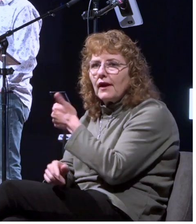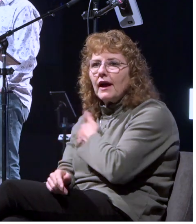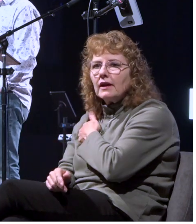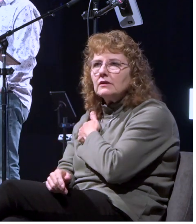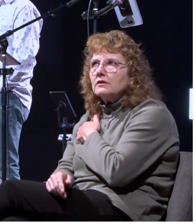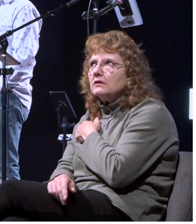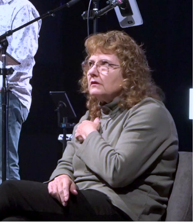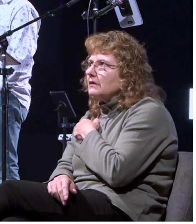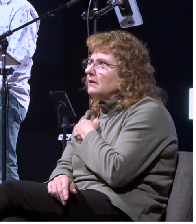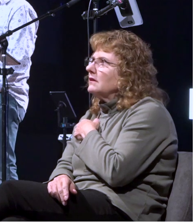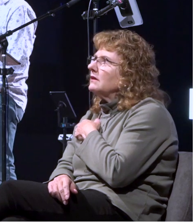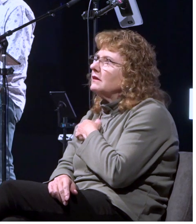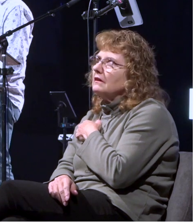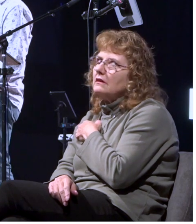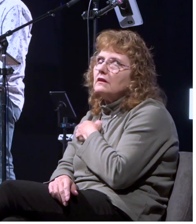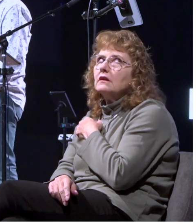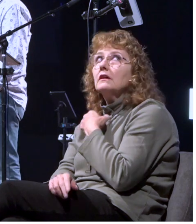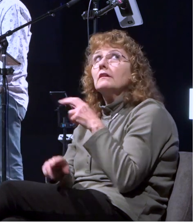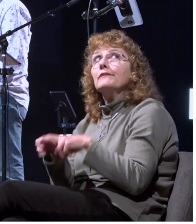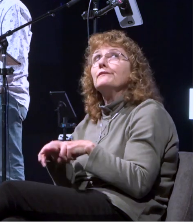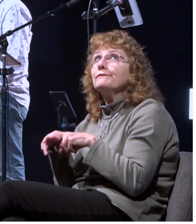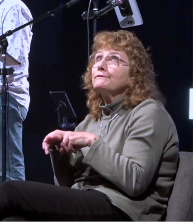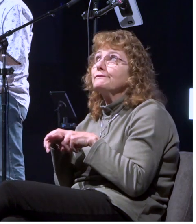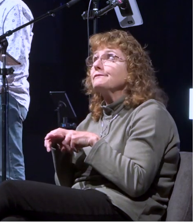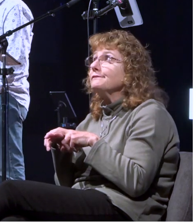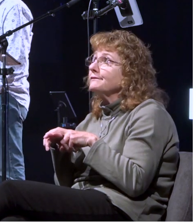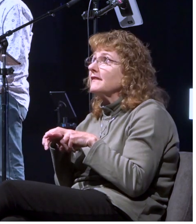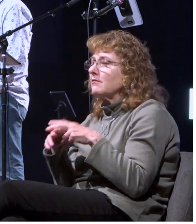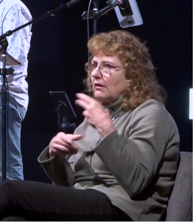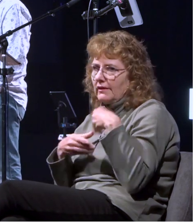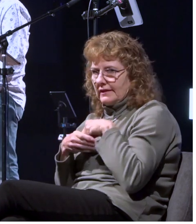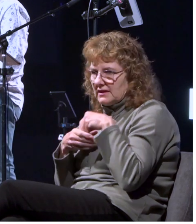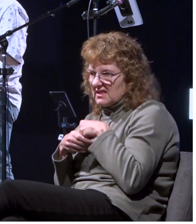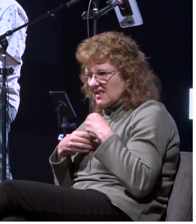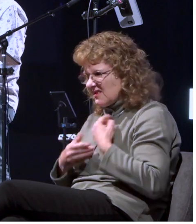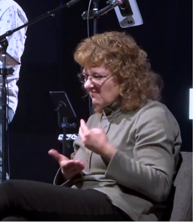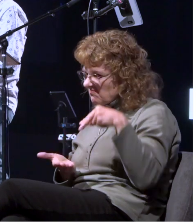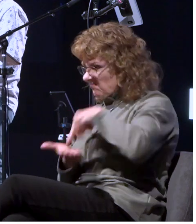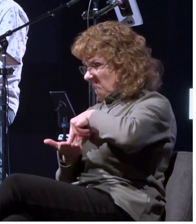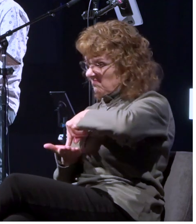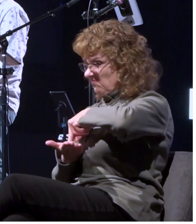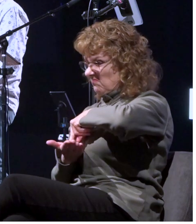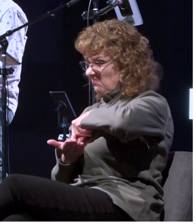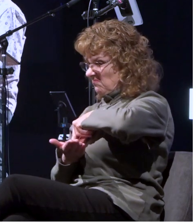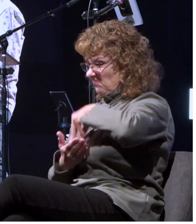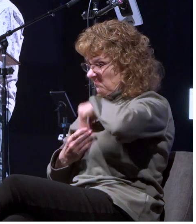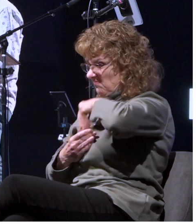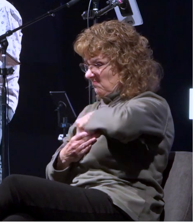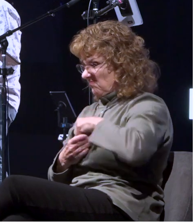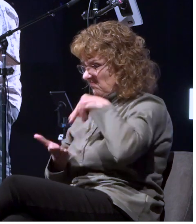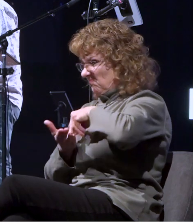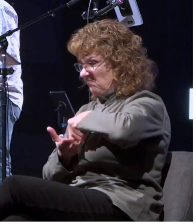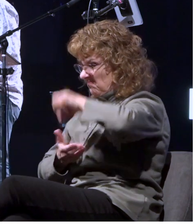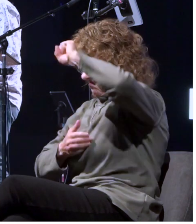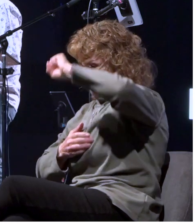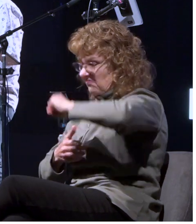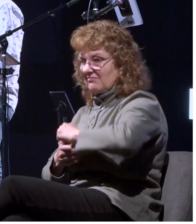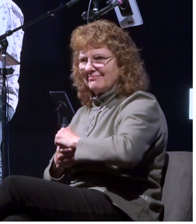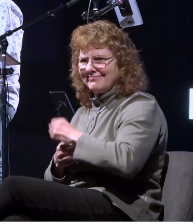says i'm sitting down on on the outside but i'm standing up on the inside right and you all know what that is and what